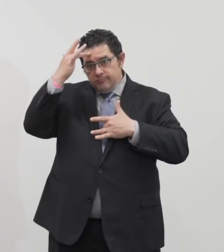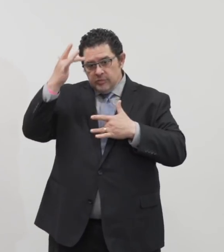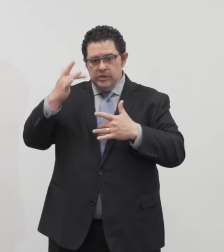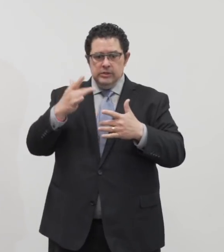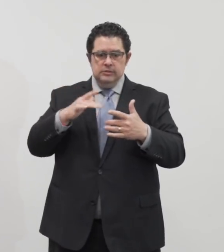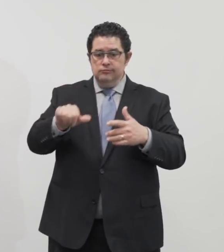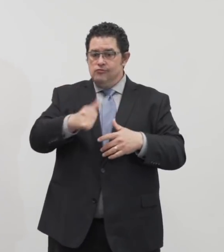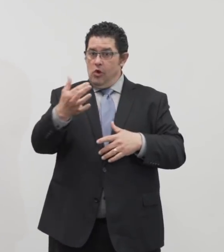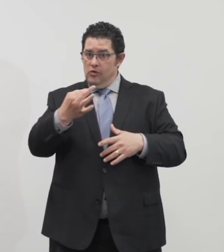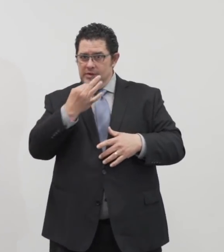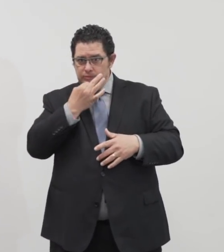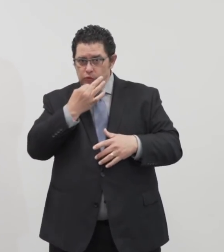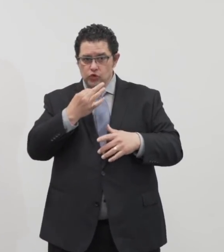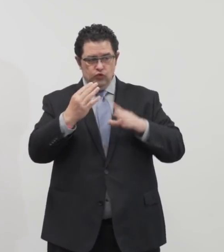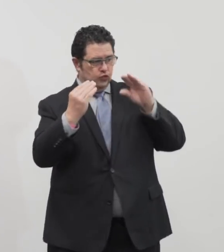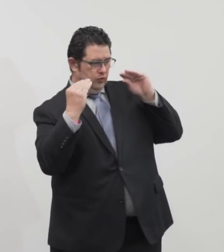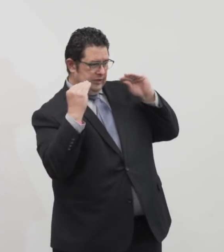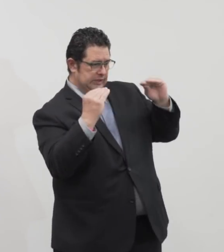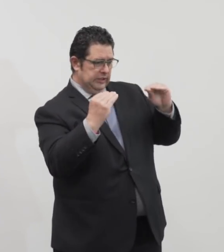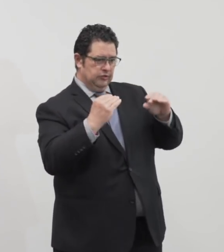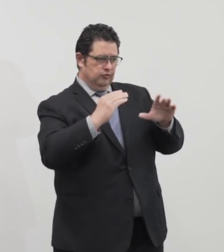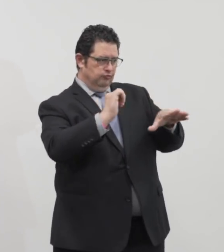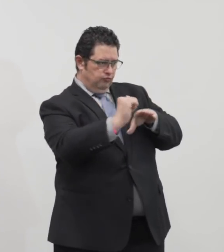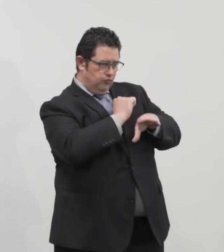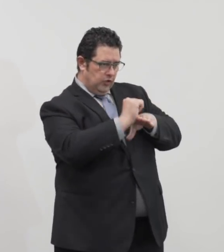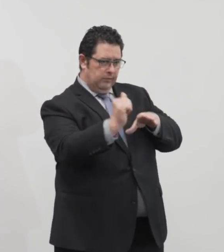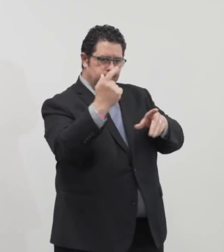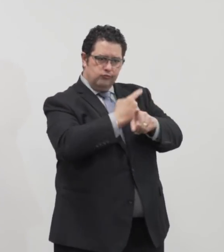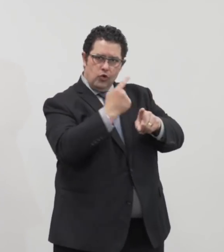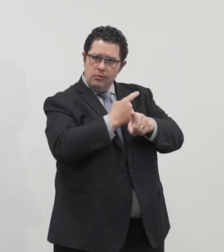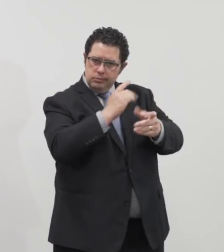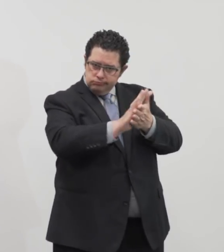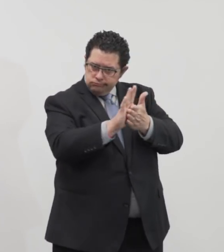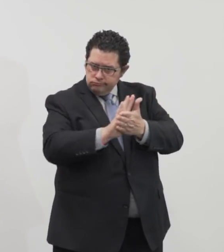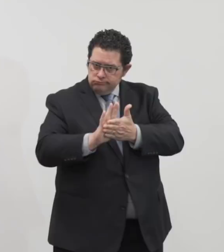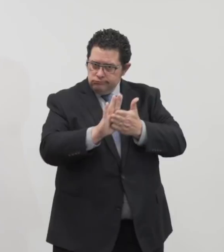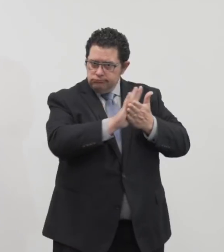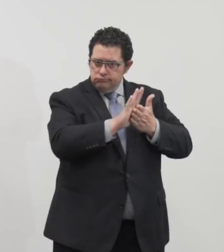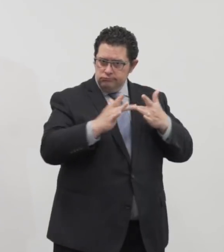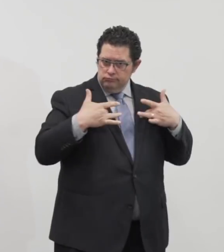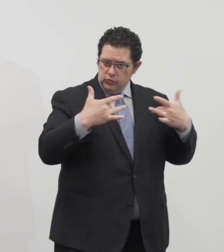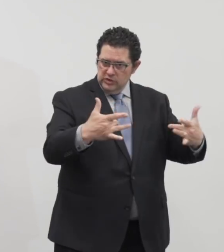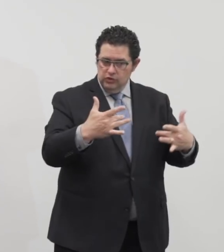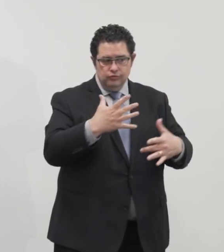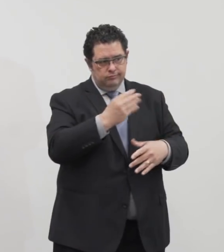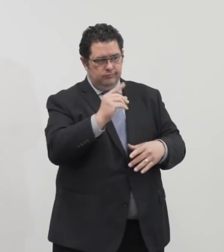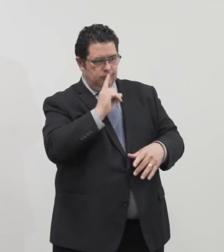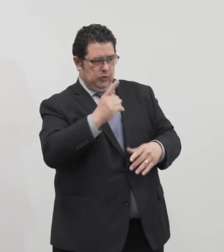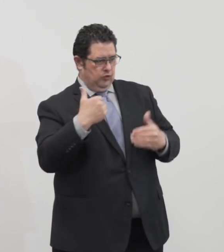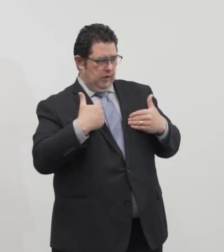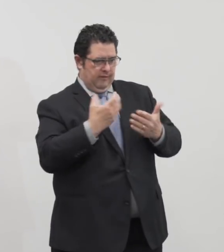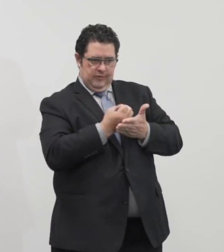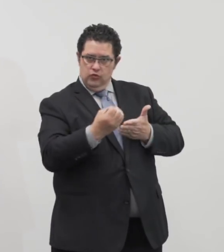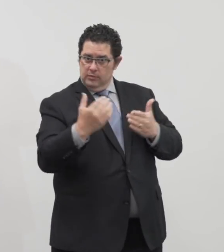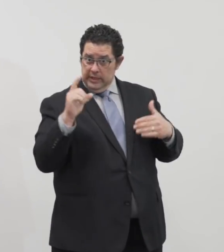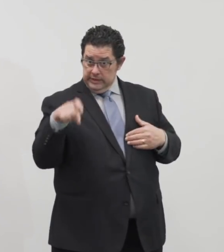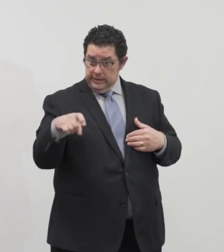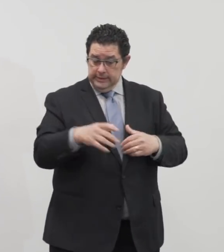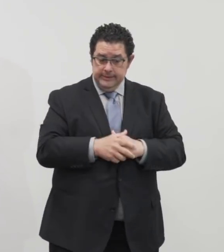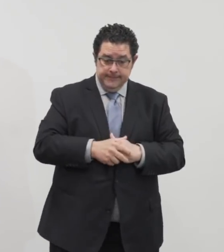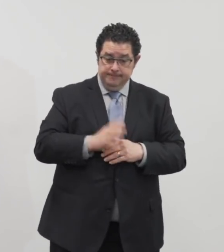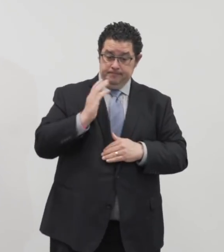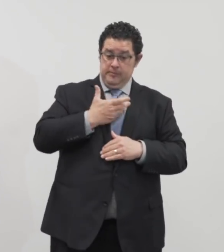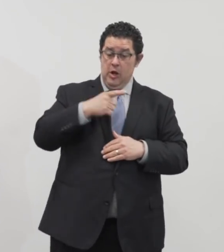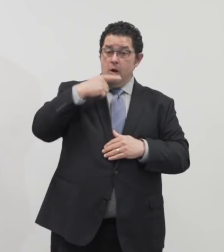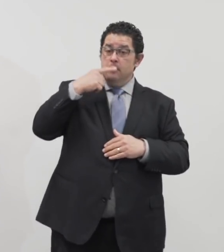to teach and train on proper disinfecting procedures and to make sure they have the equipment they need. Our public health team